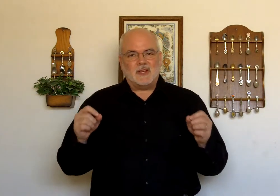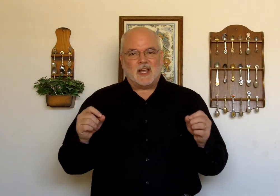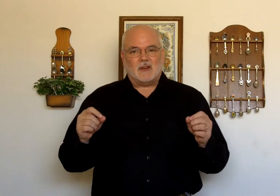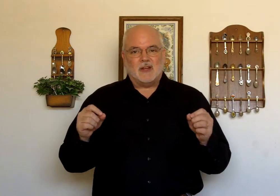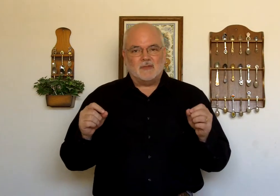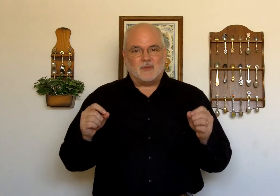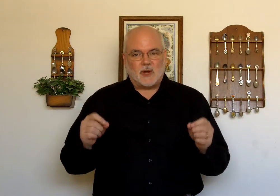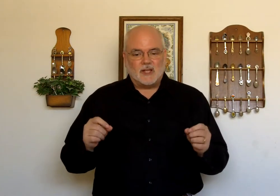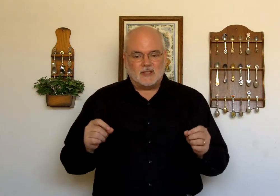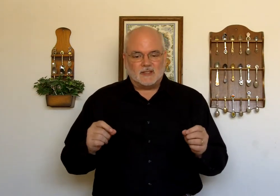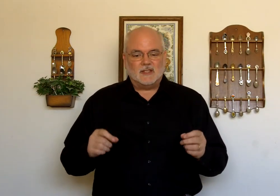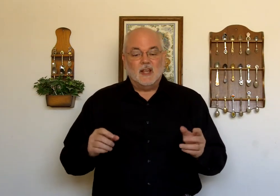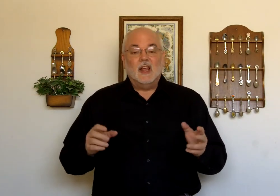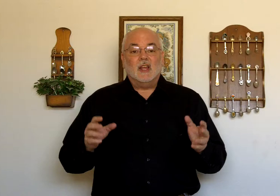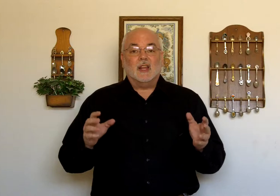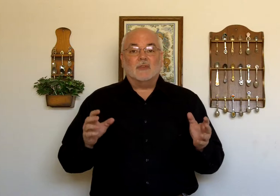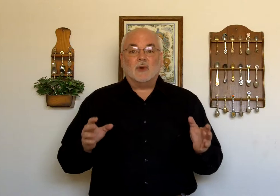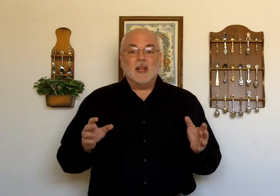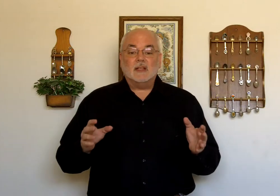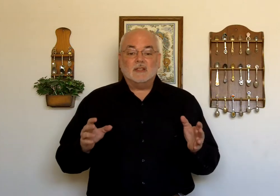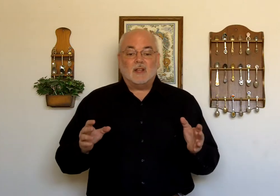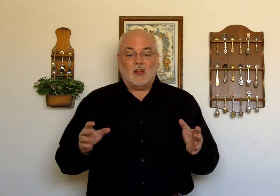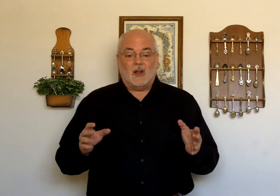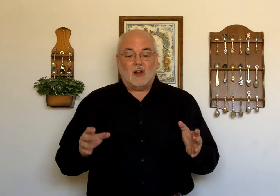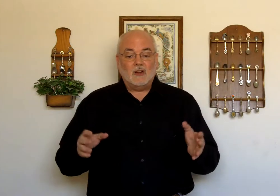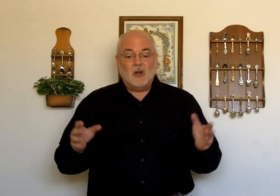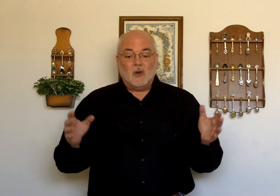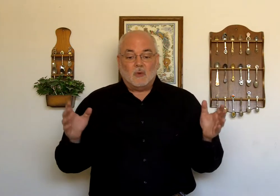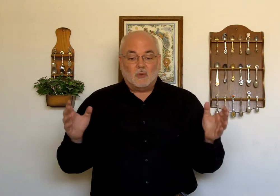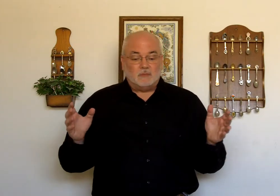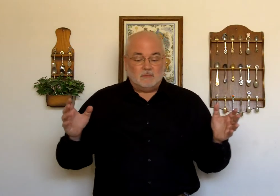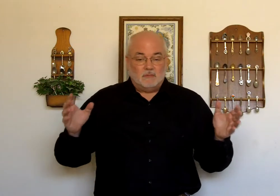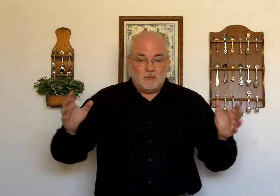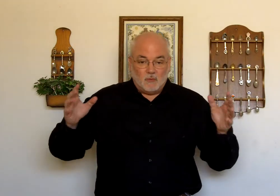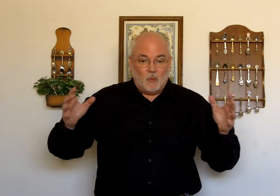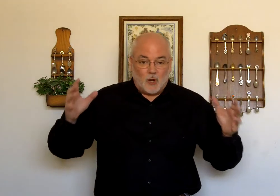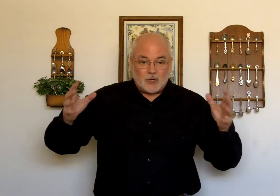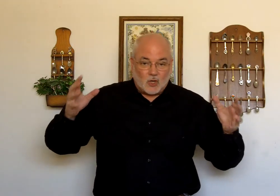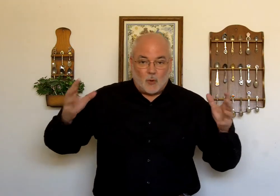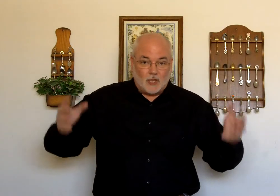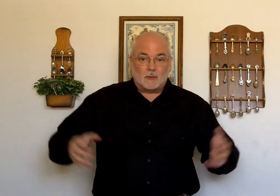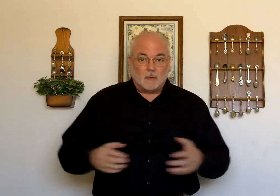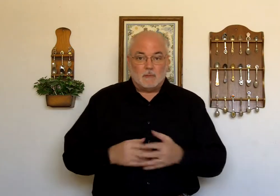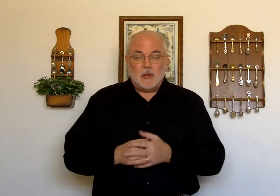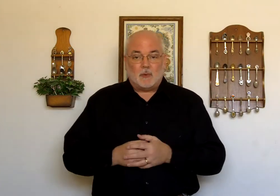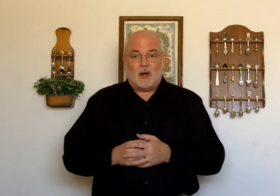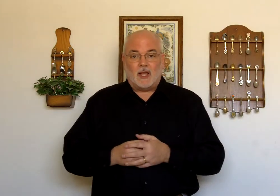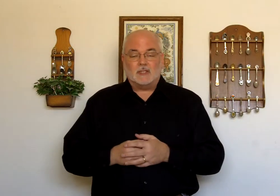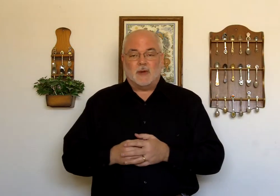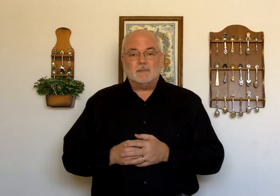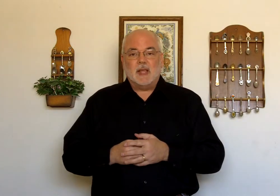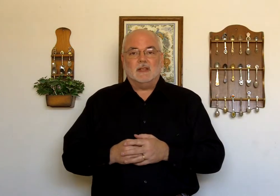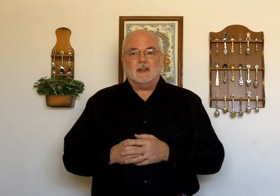this out in phrases. And the phrases are what you're going to memorize, right? Basically,